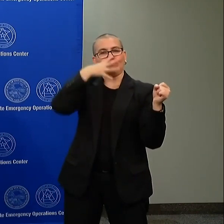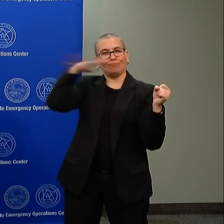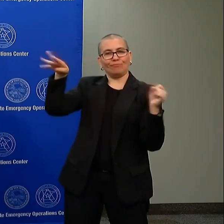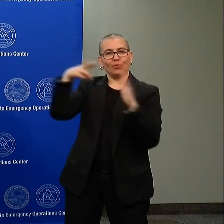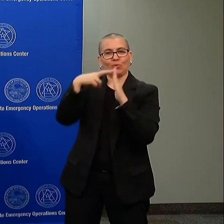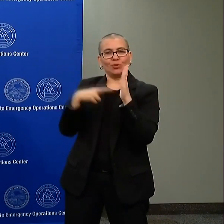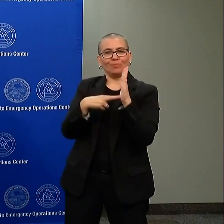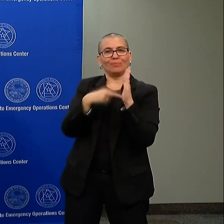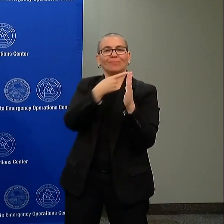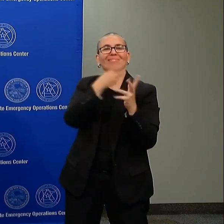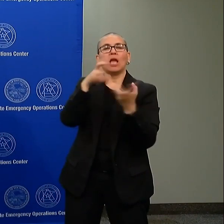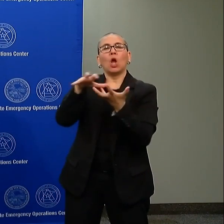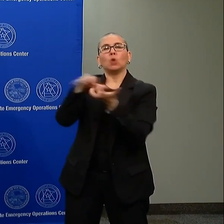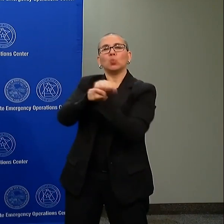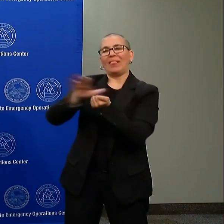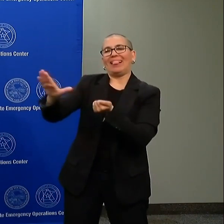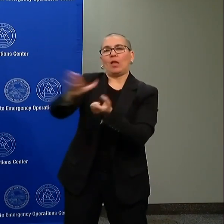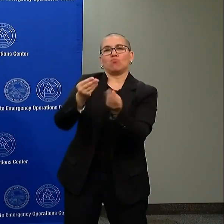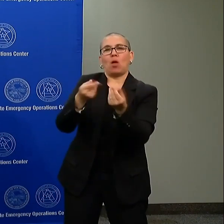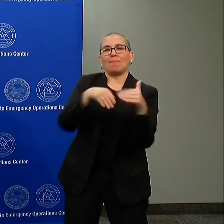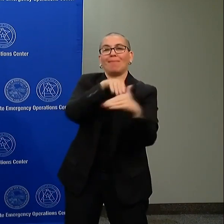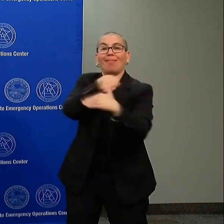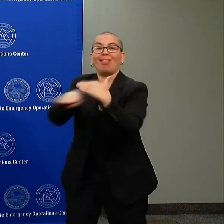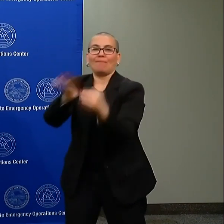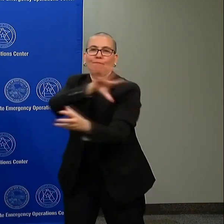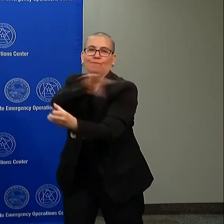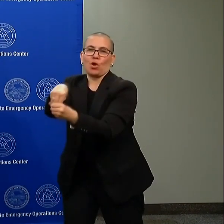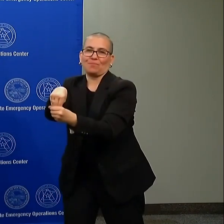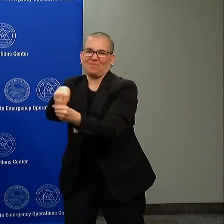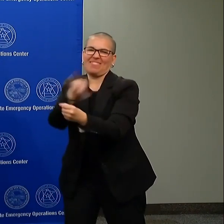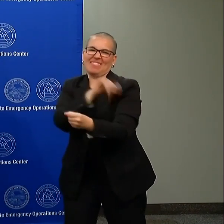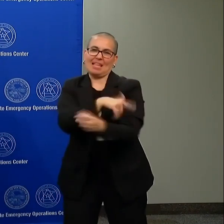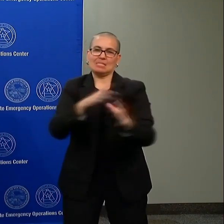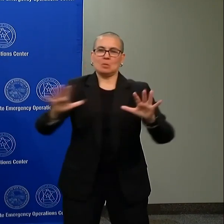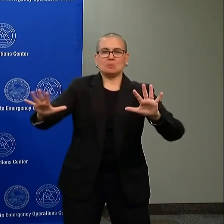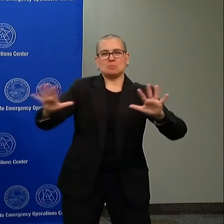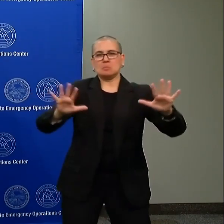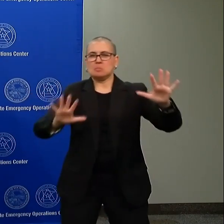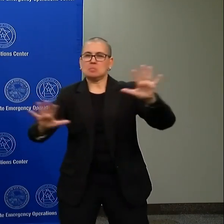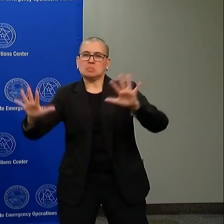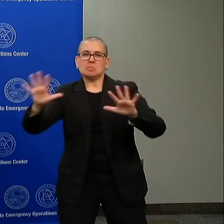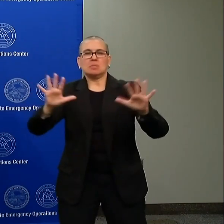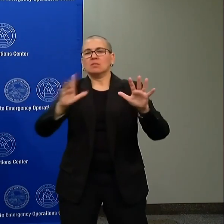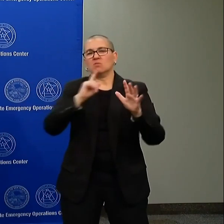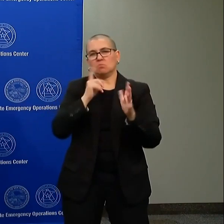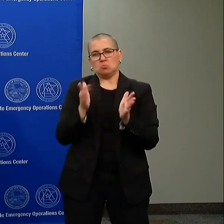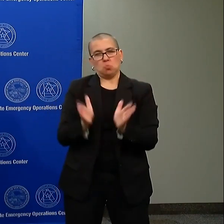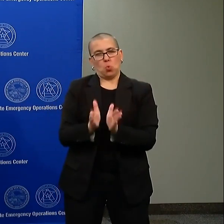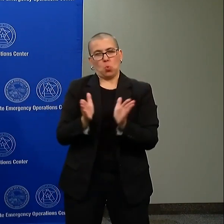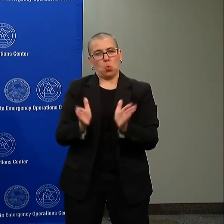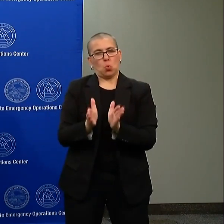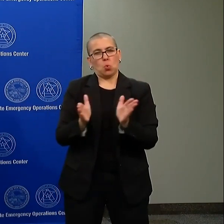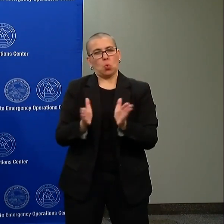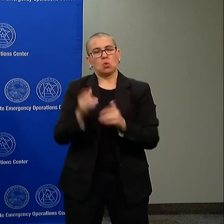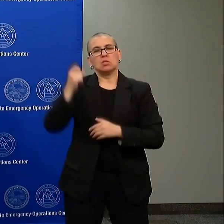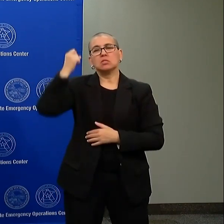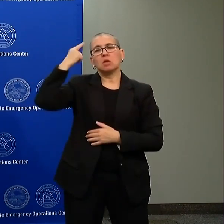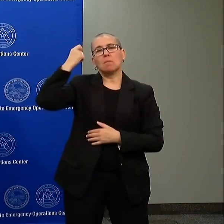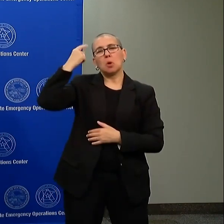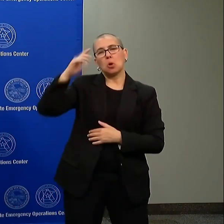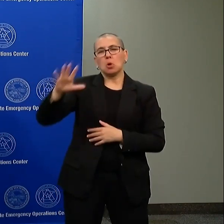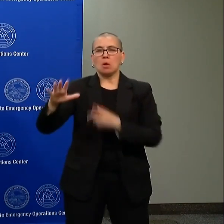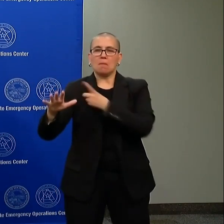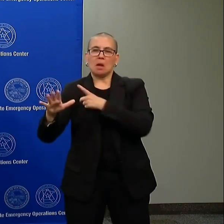that's the numbers we have so far. We recognize that that's only essentially St. Paul and Minneapolis.